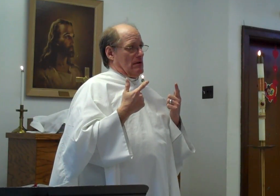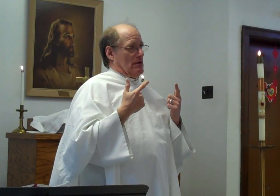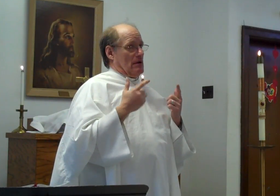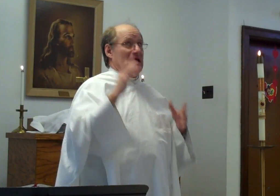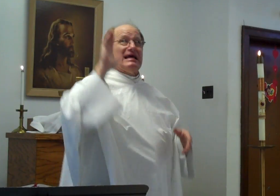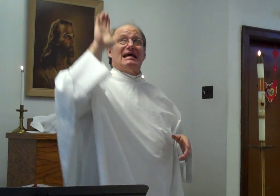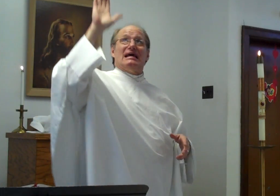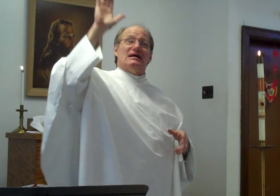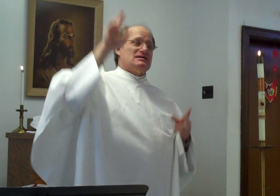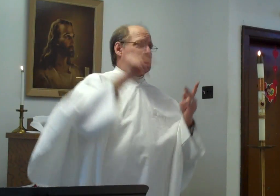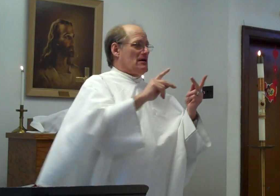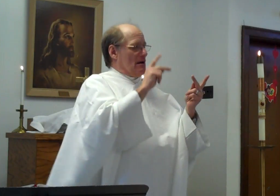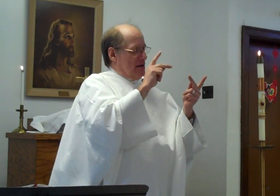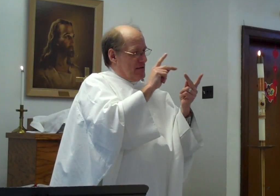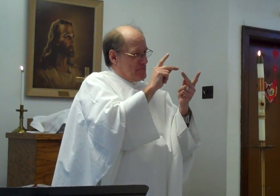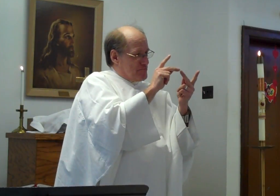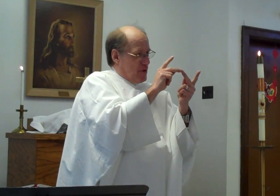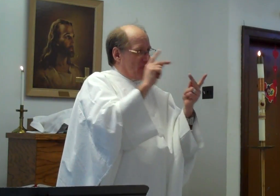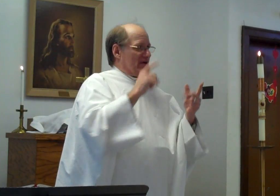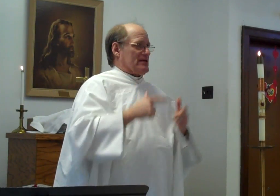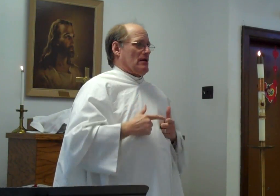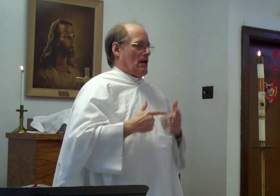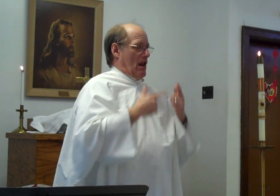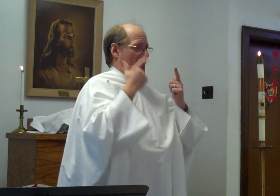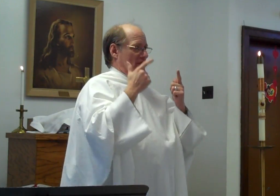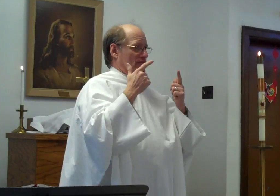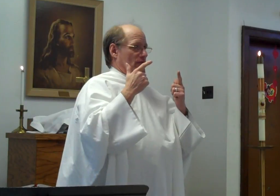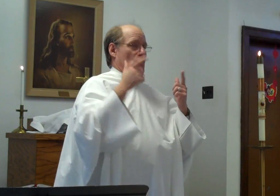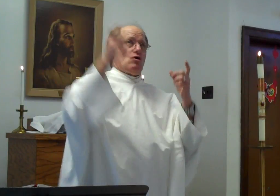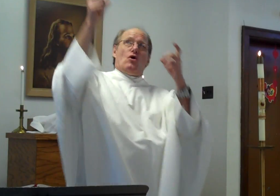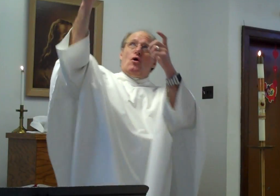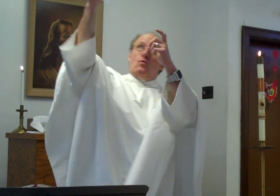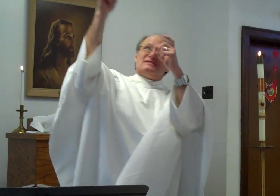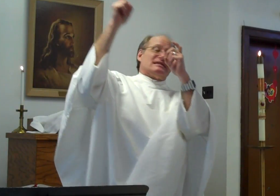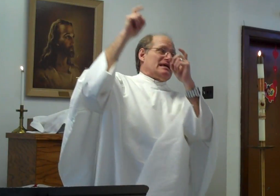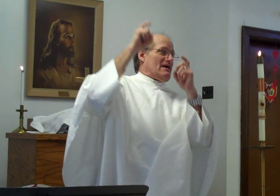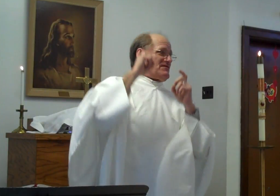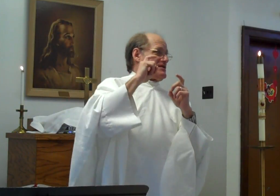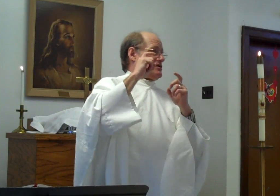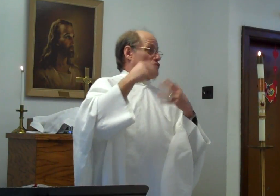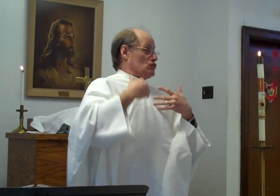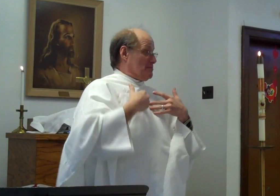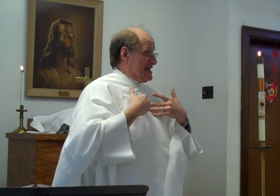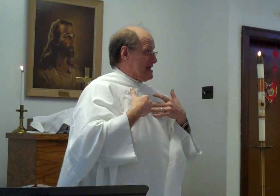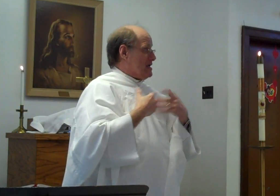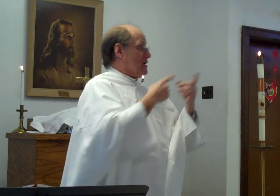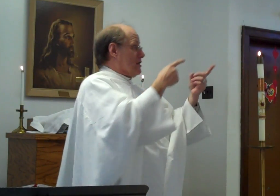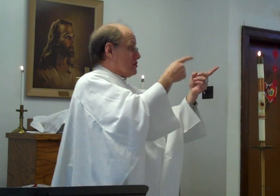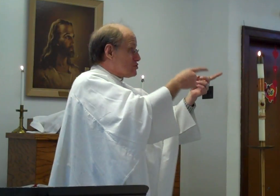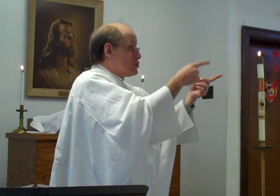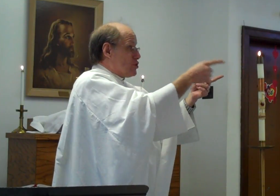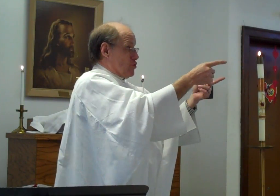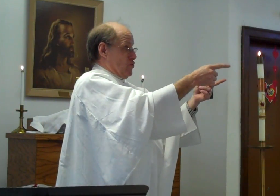His perfect life was a gift from me to you.